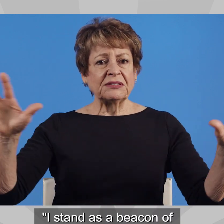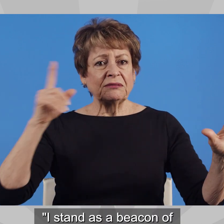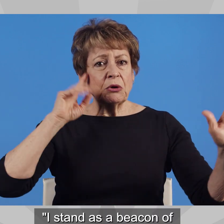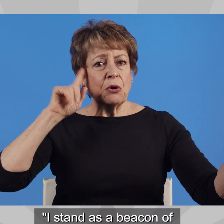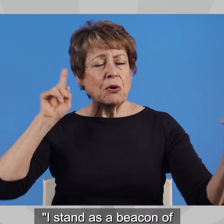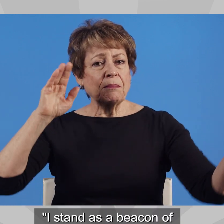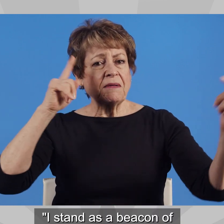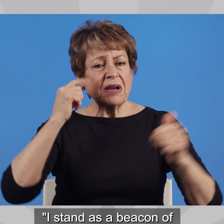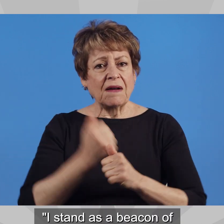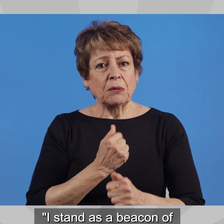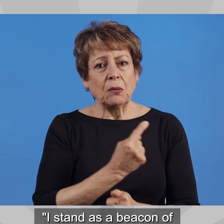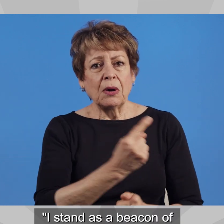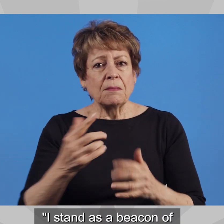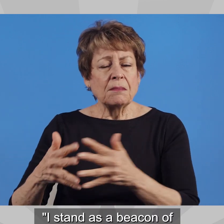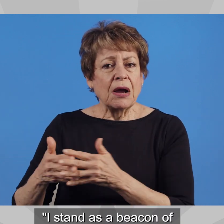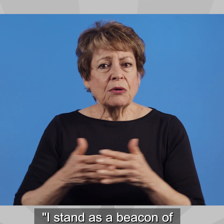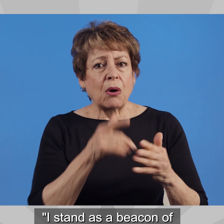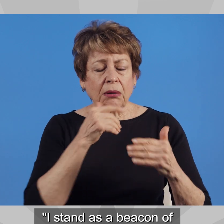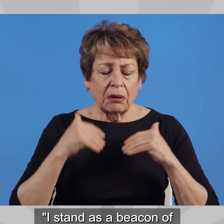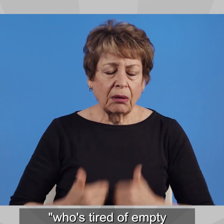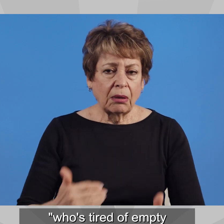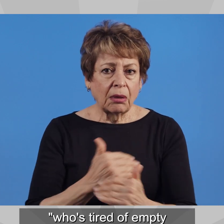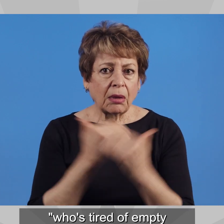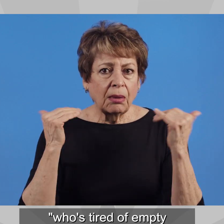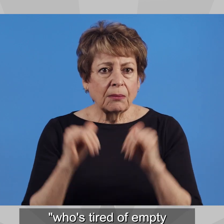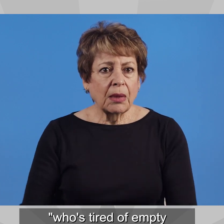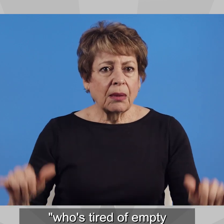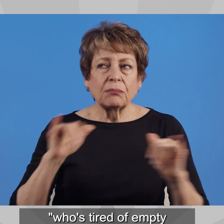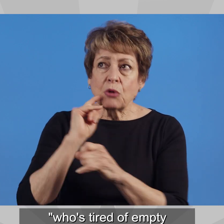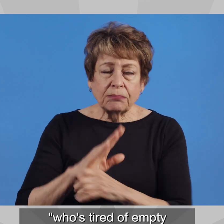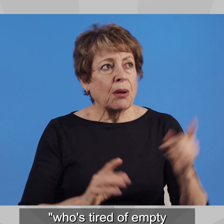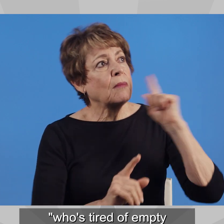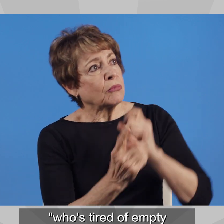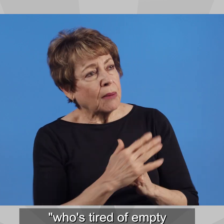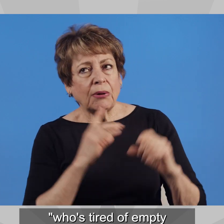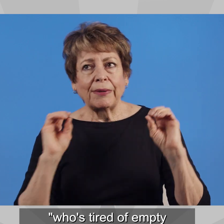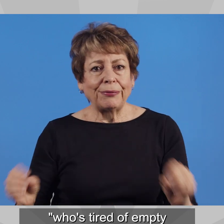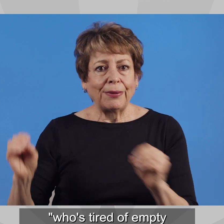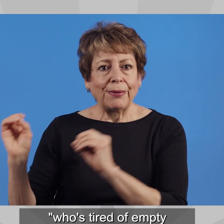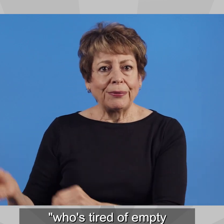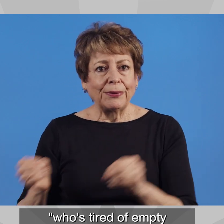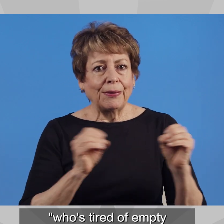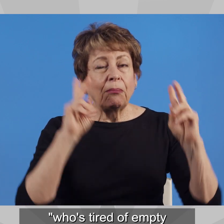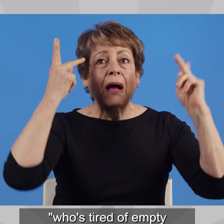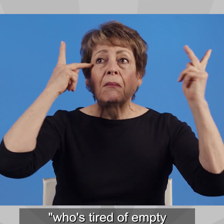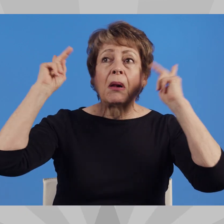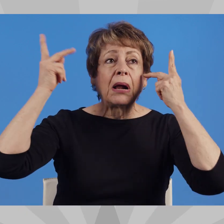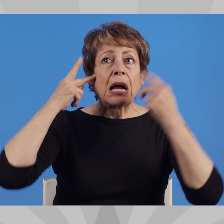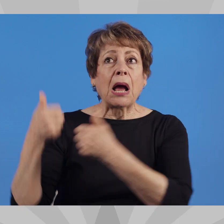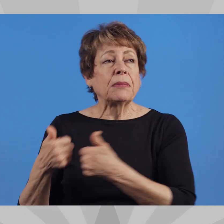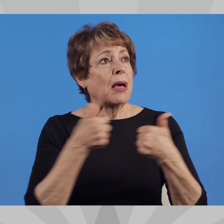I stand as a beacon of hope for every American who is tired of empty promises and political games.